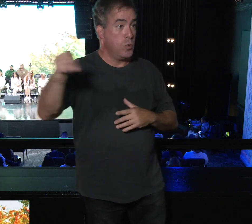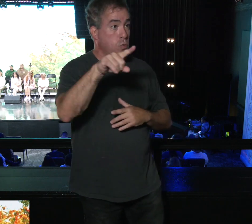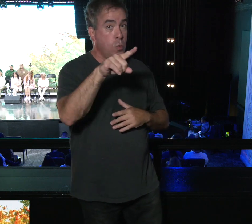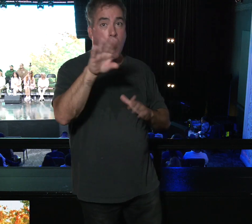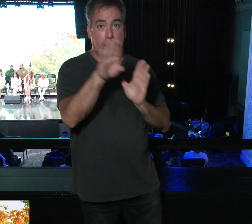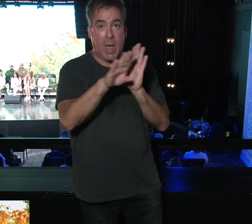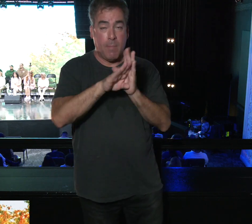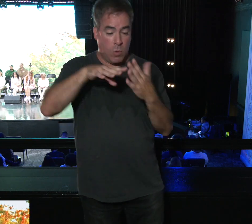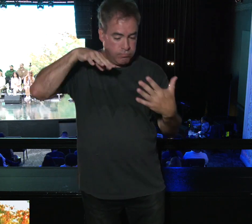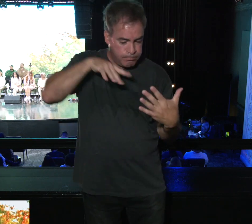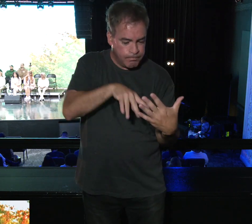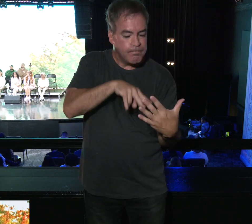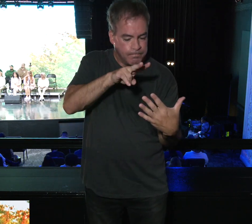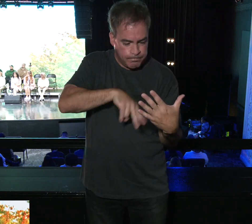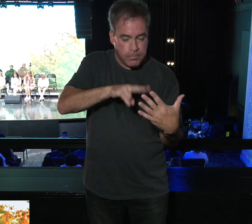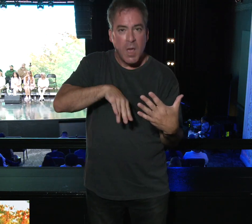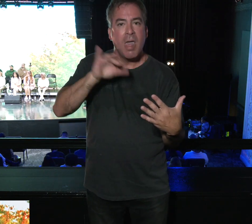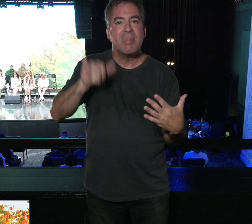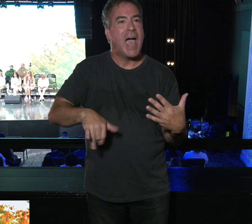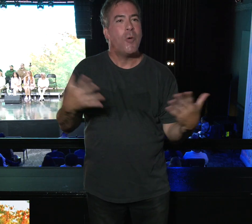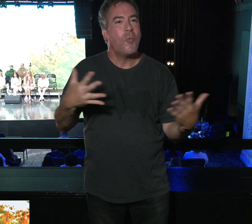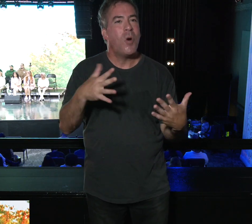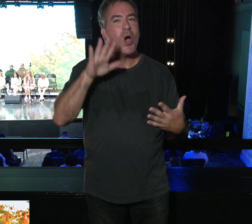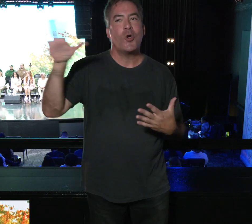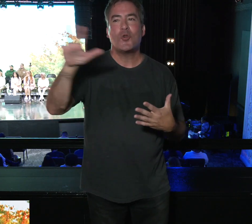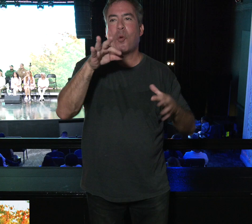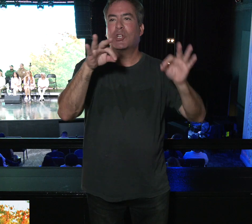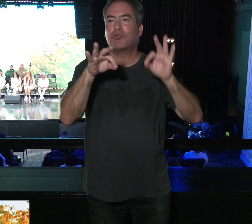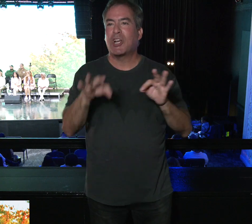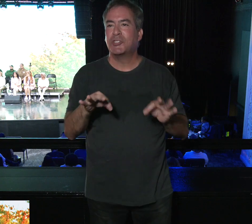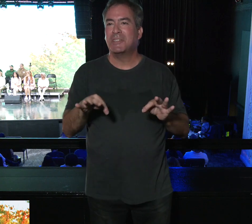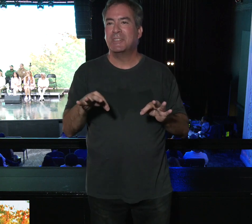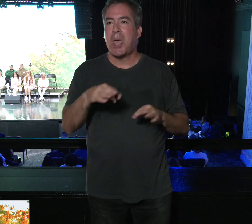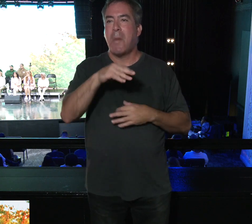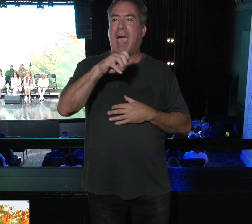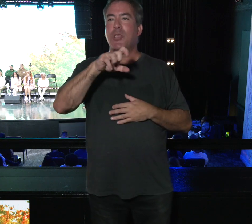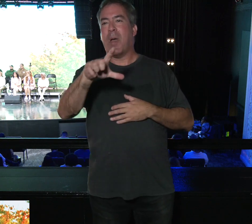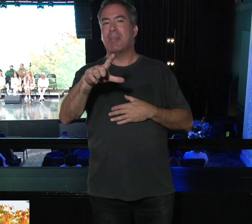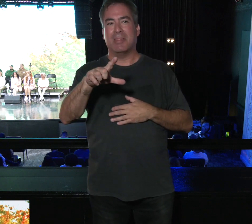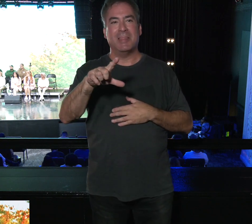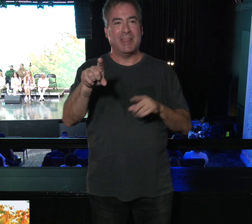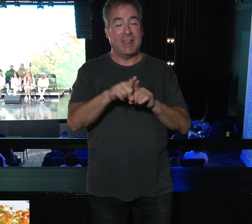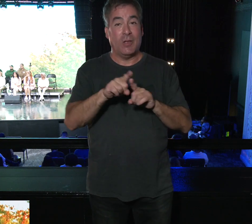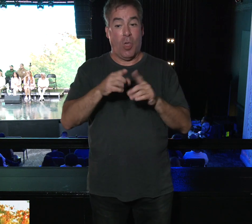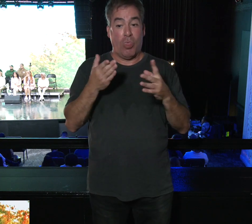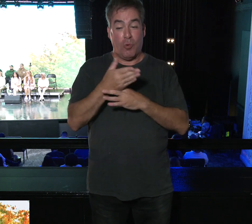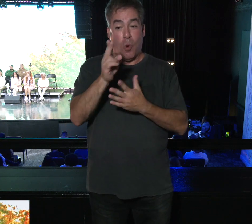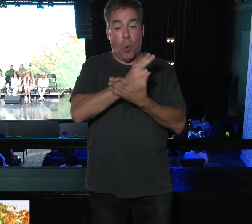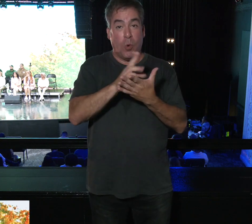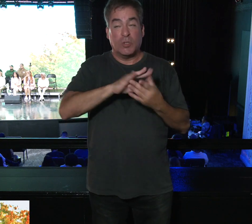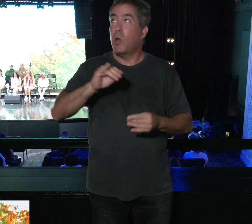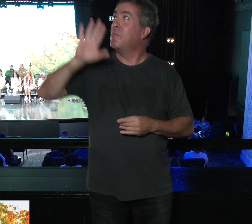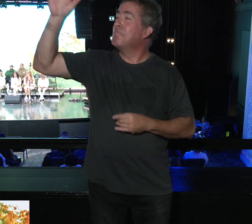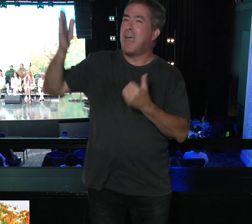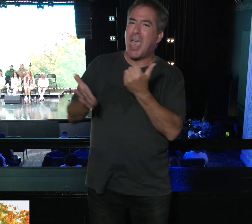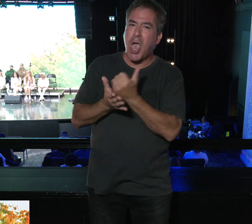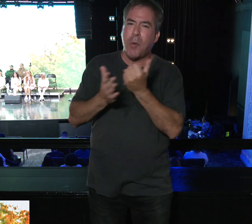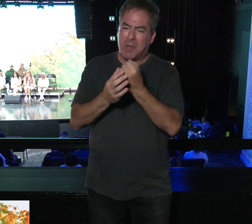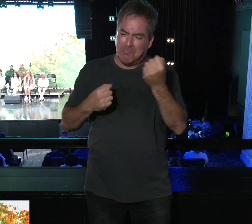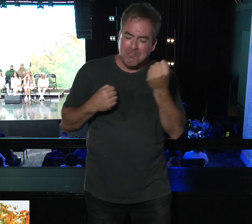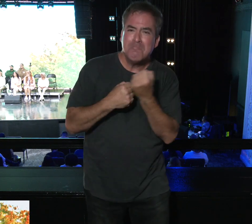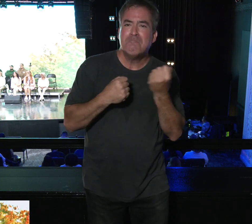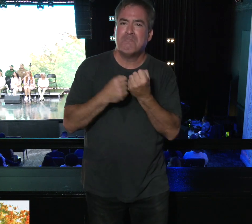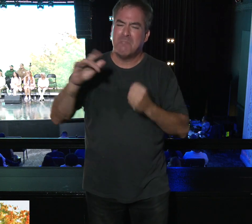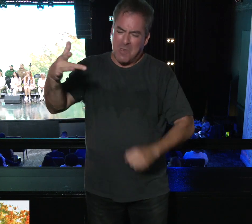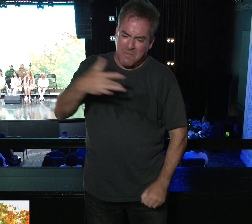Get in your word. That's the instruction manual. So, through the power of the Holy Spirit, the helper, the advocate, the revealer, the